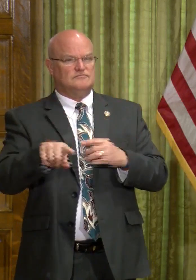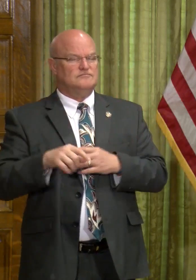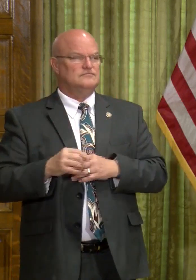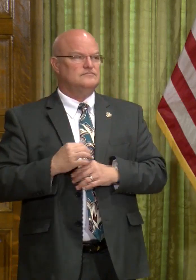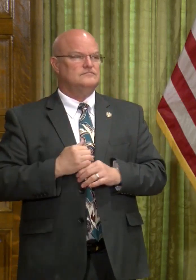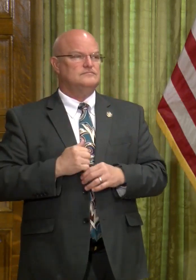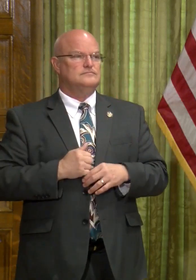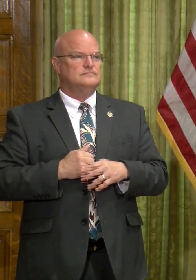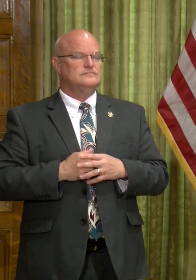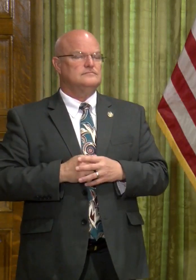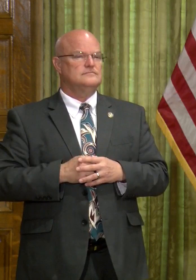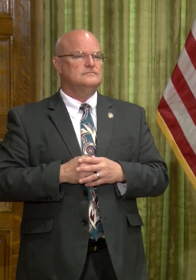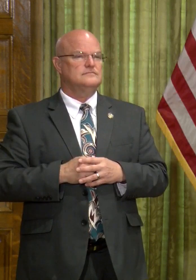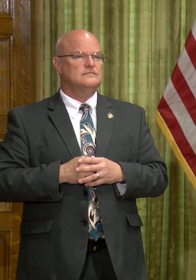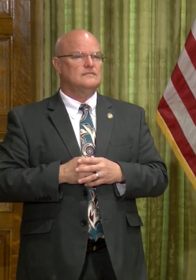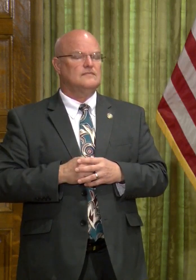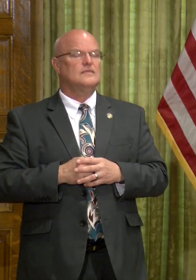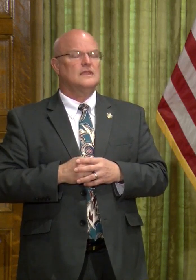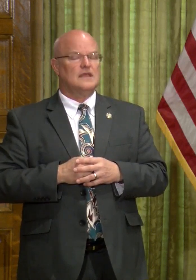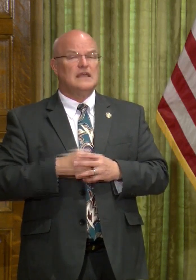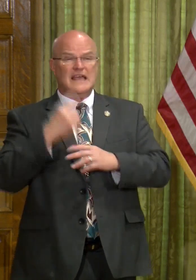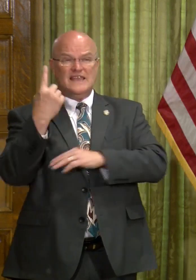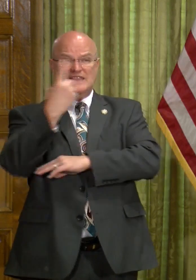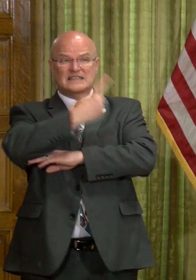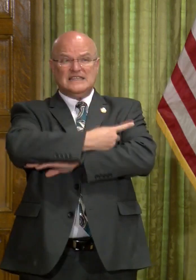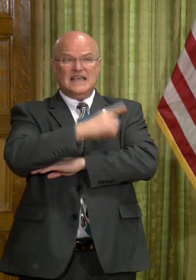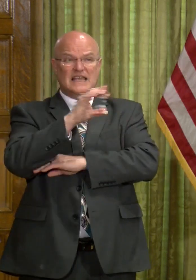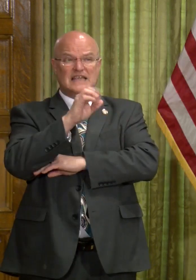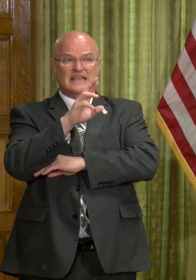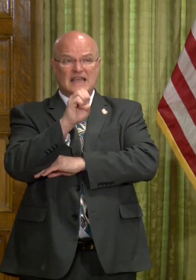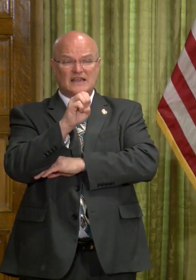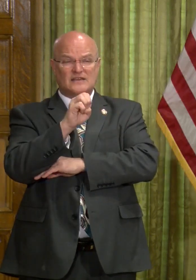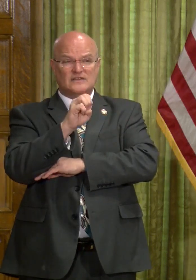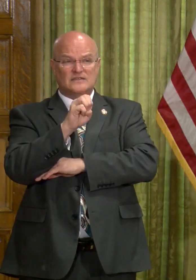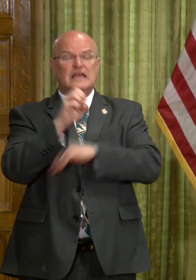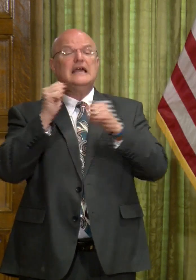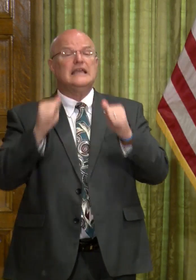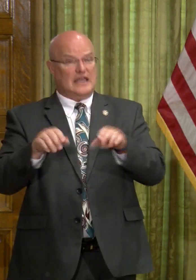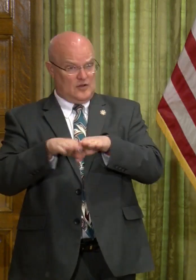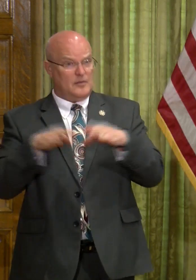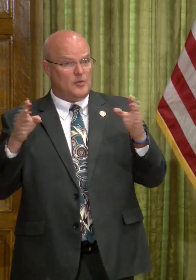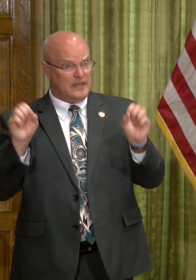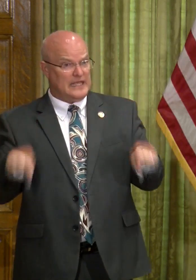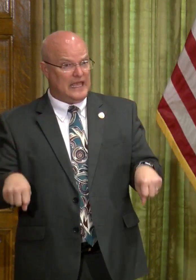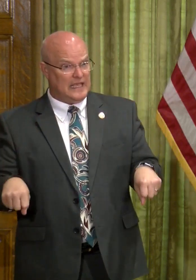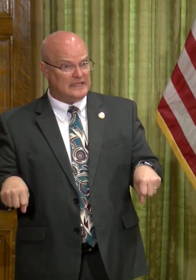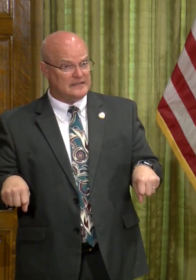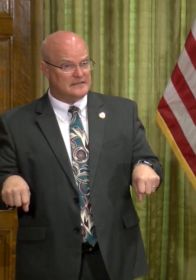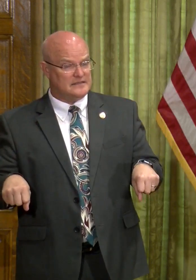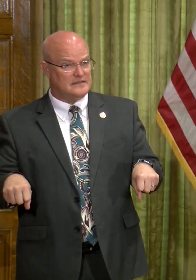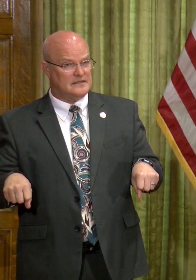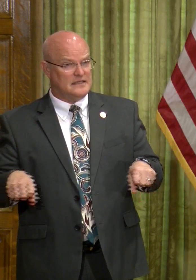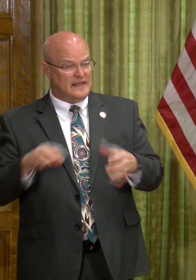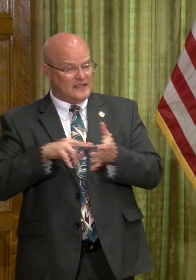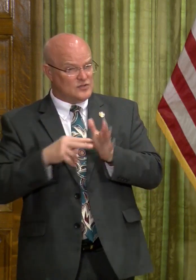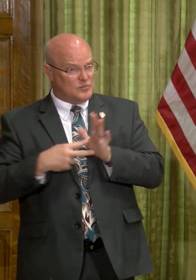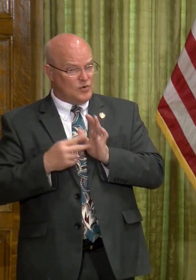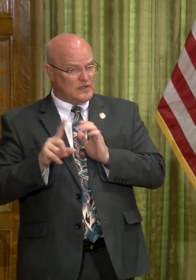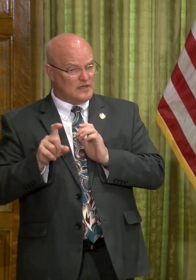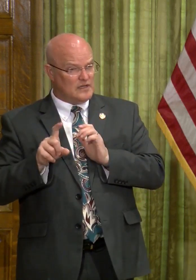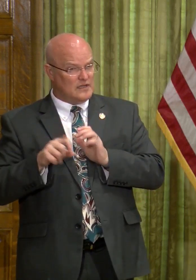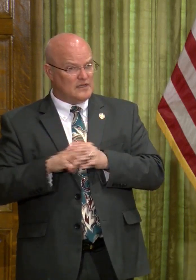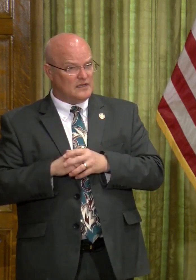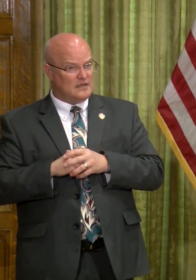What- now, the daycares that you asked about, daycares can remain open. Is is that your point?